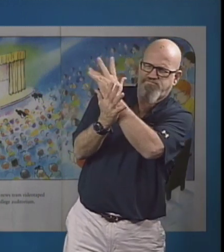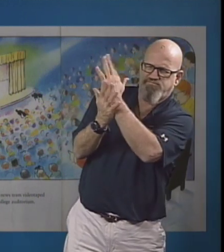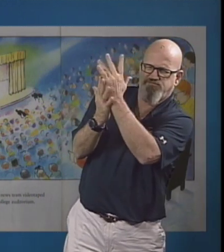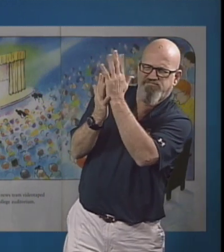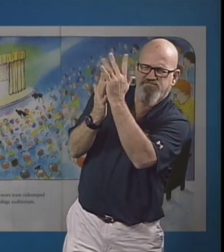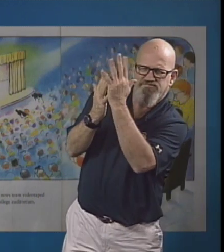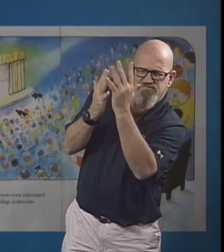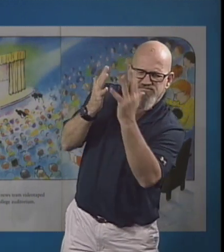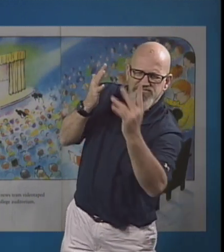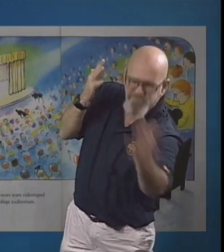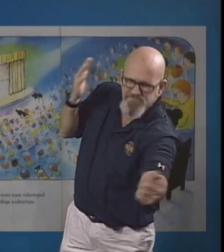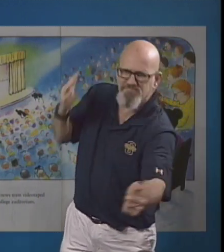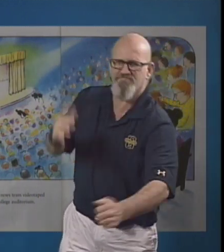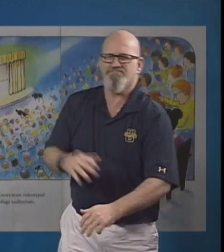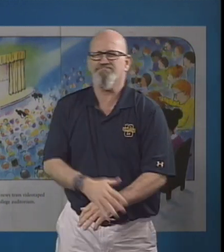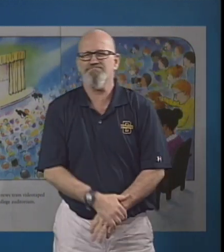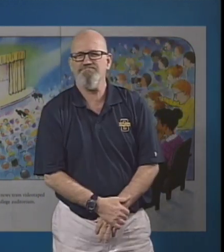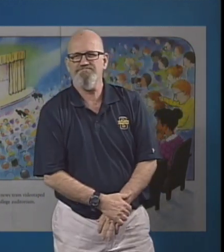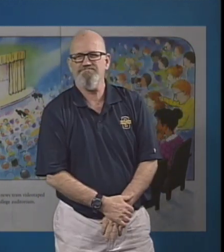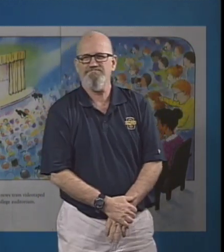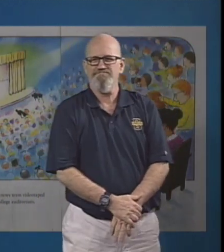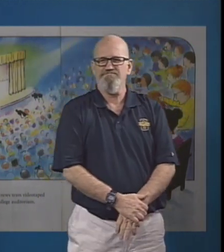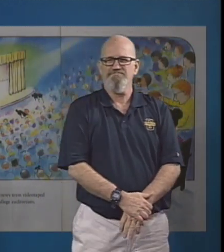When he finished safety tip number 99.